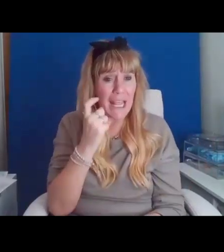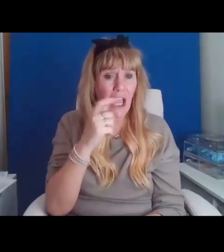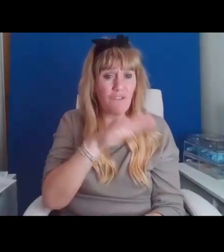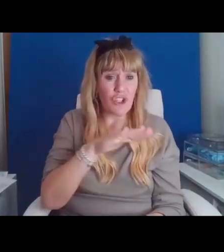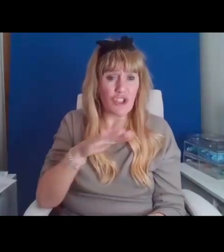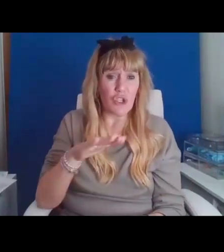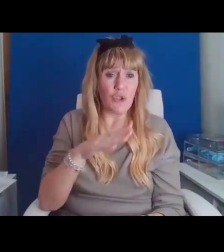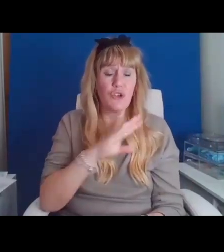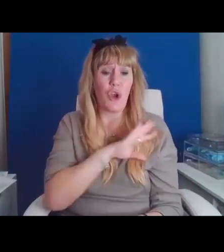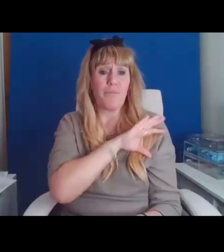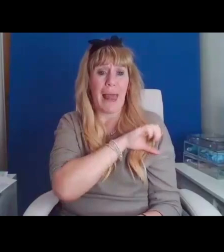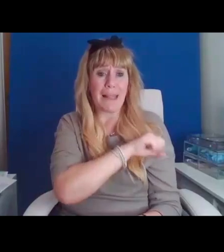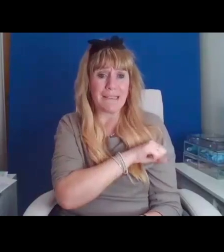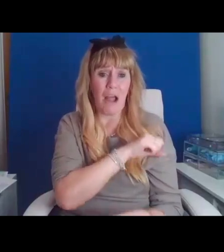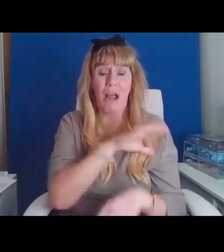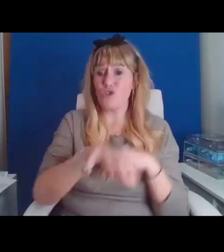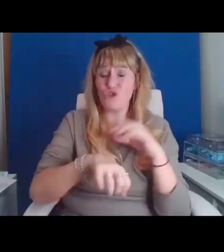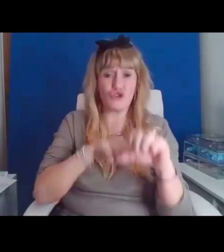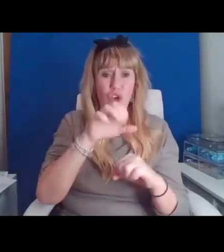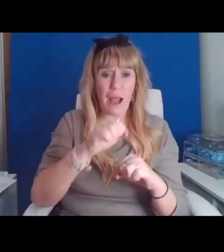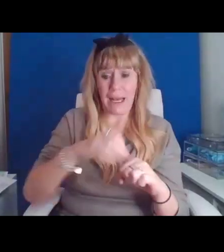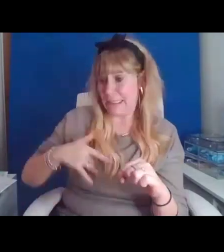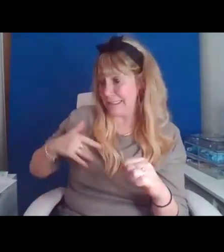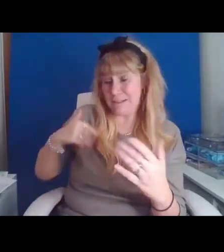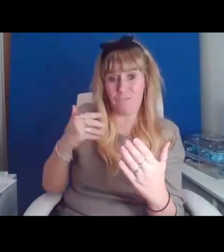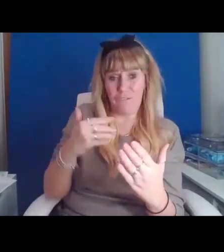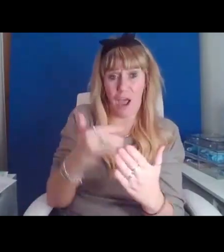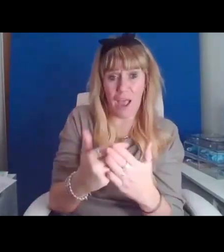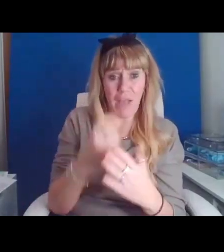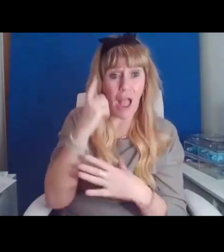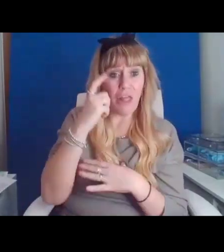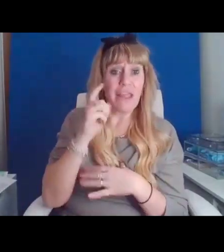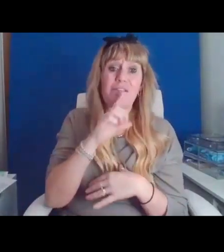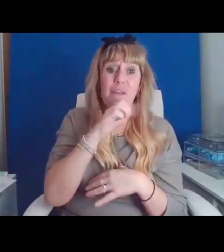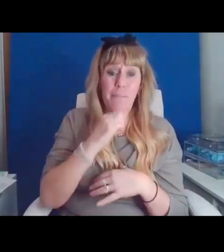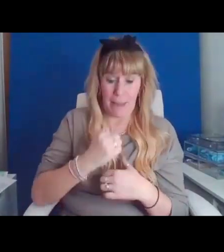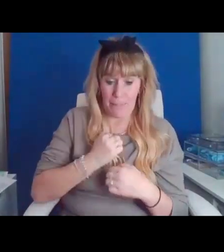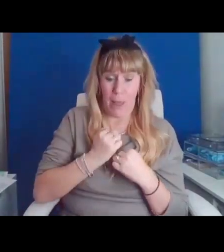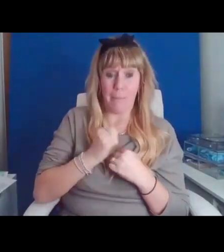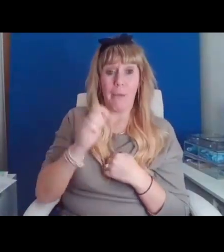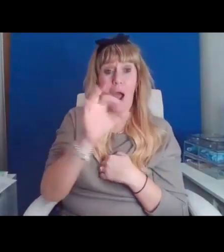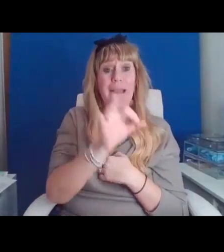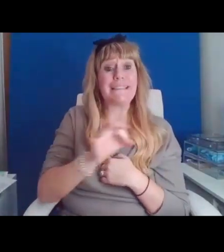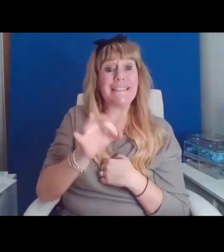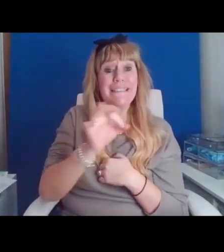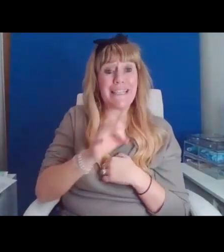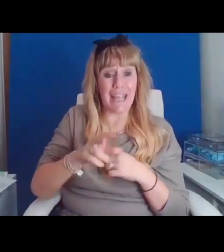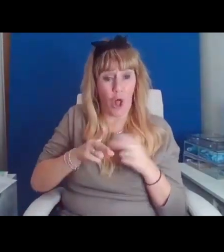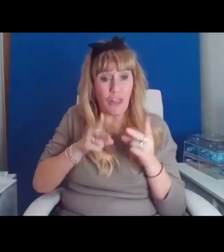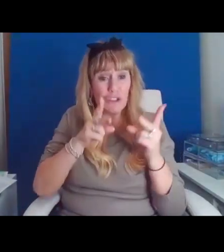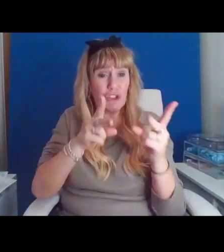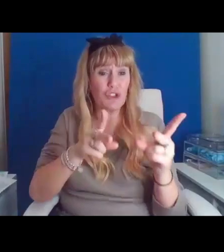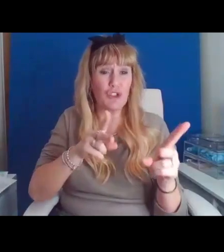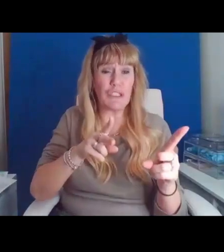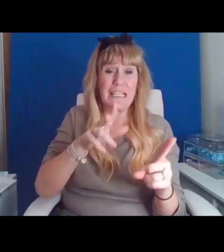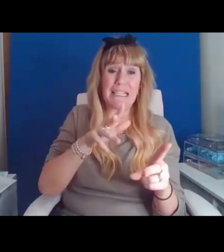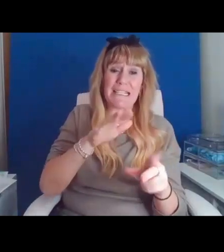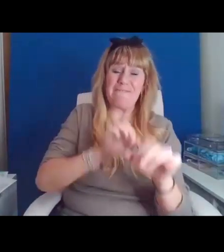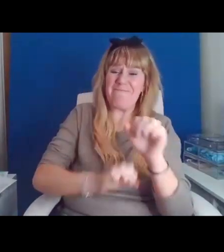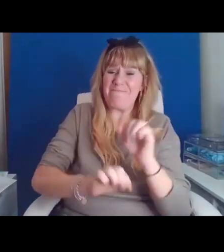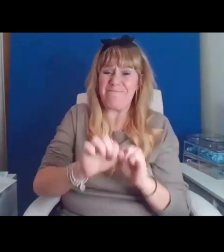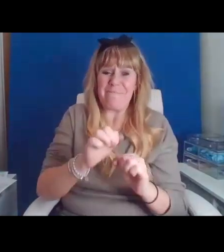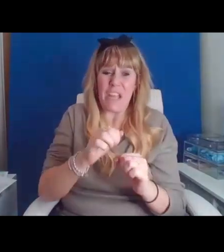And I think of the people on the streets of my city fighting to stay warm in front of unoccupied luxury accommodation